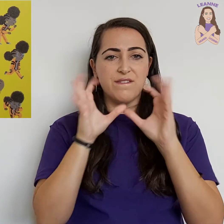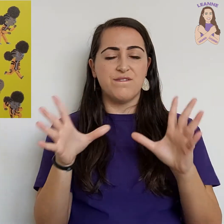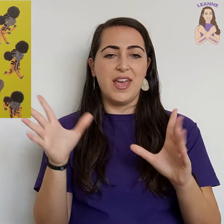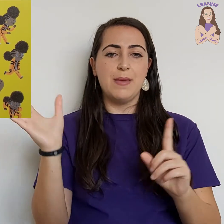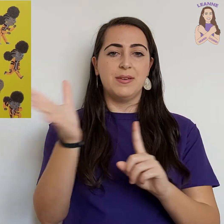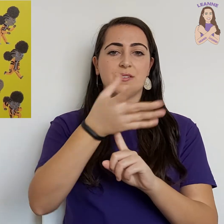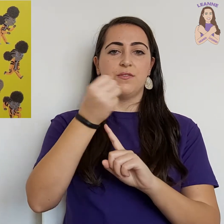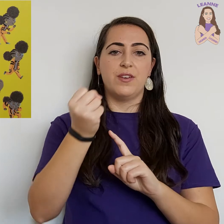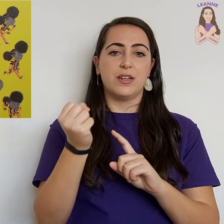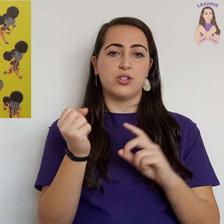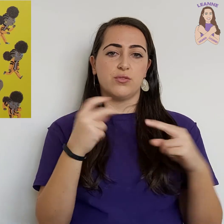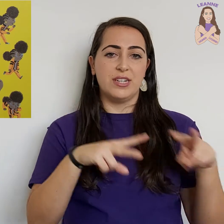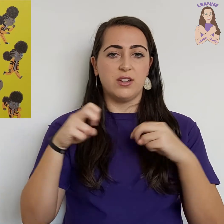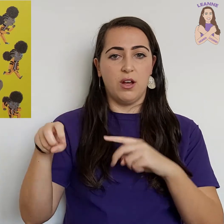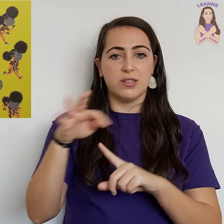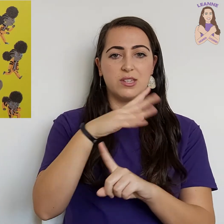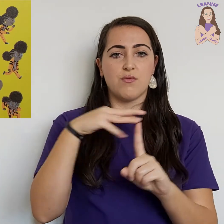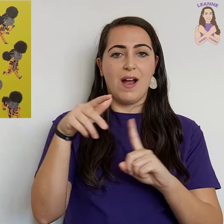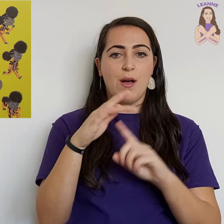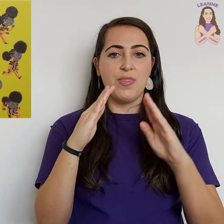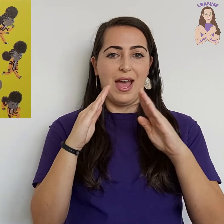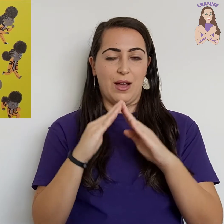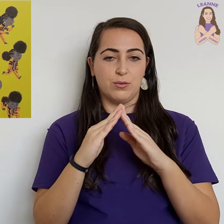famous victory dance around the house.